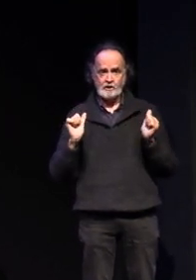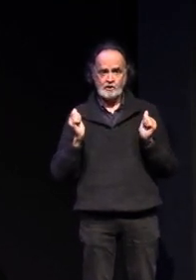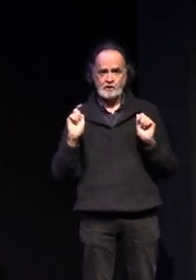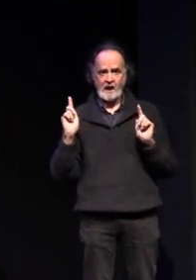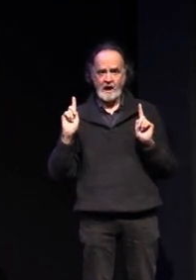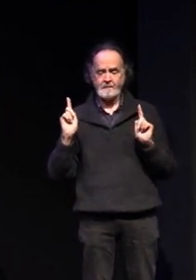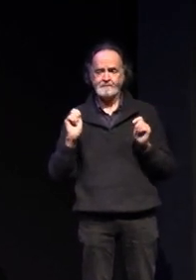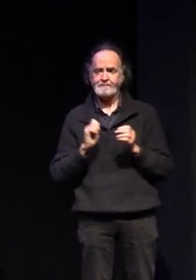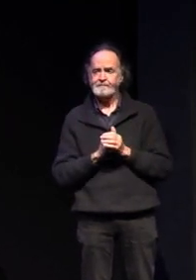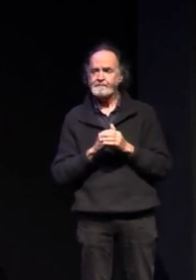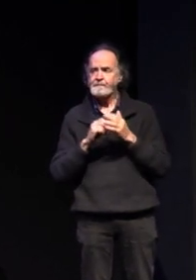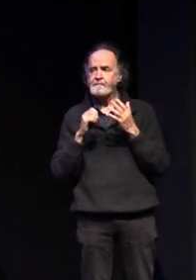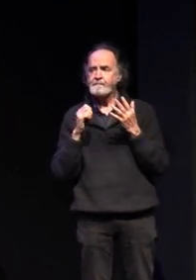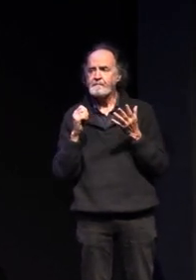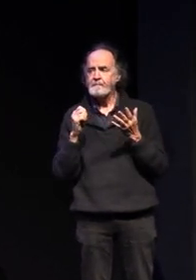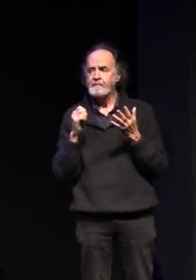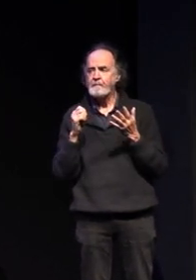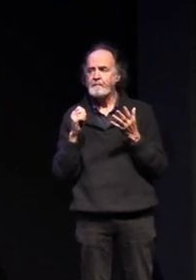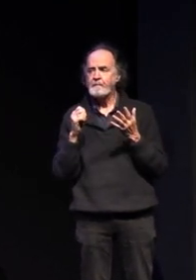the